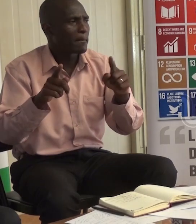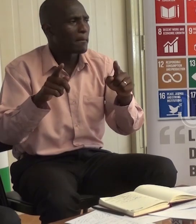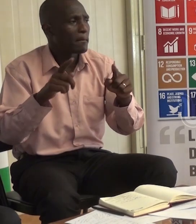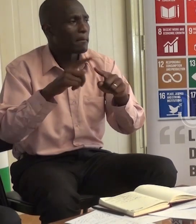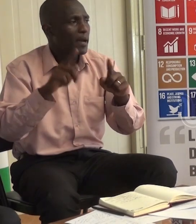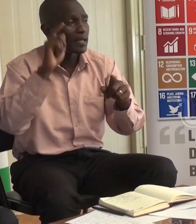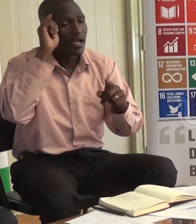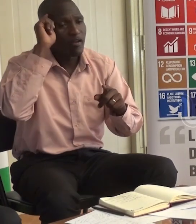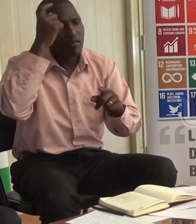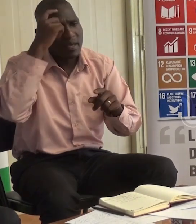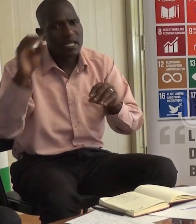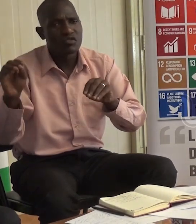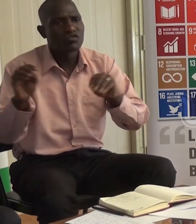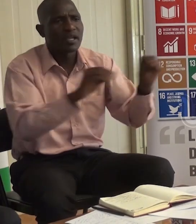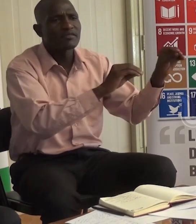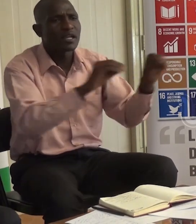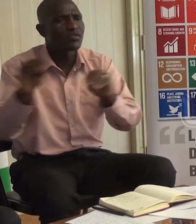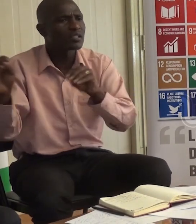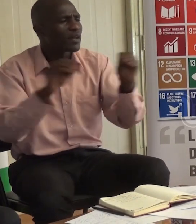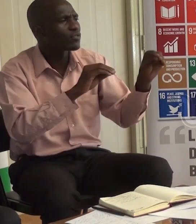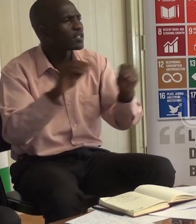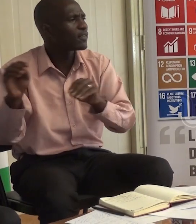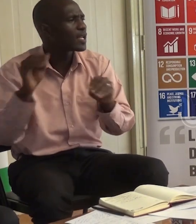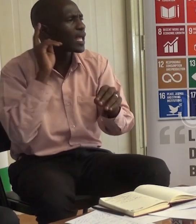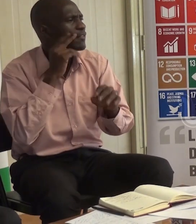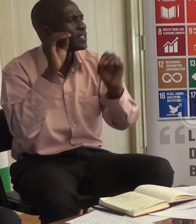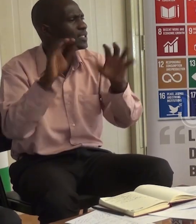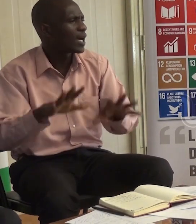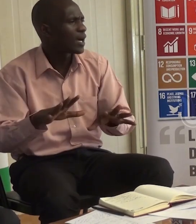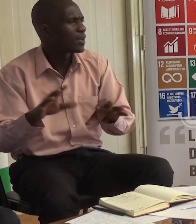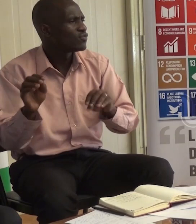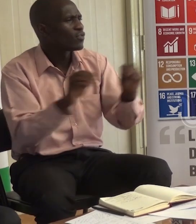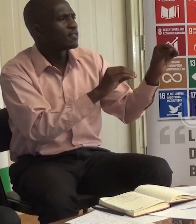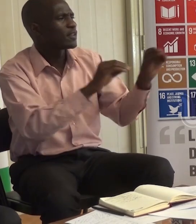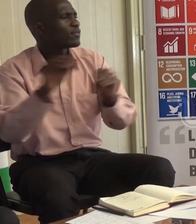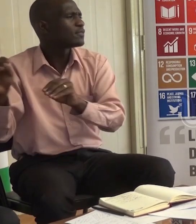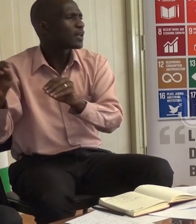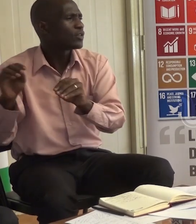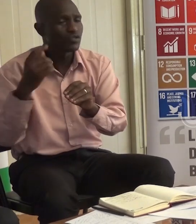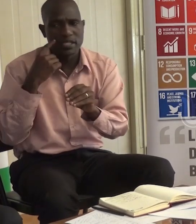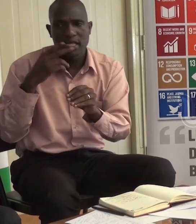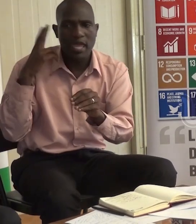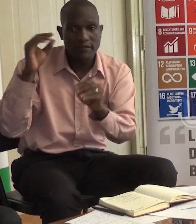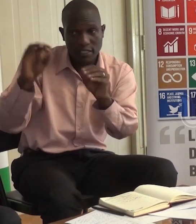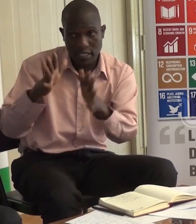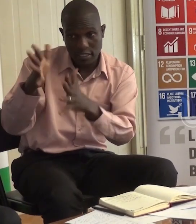The attitude may be good, but COVID has been transferring them from school A to school X to school Y and Z.